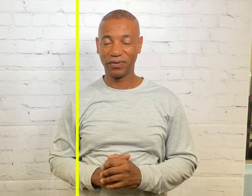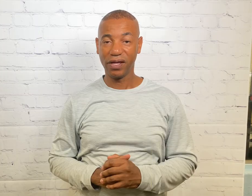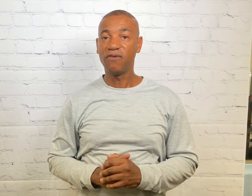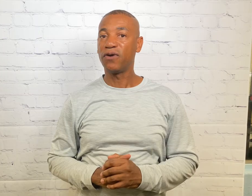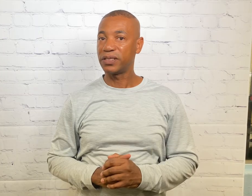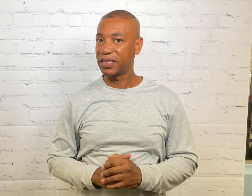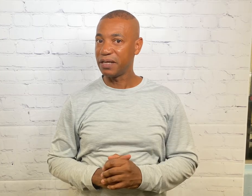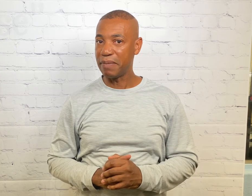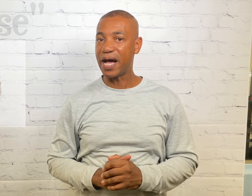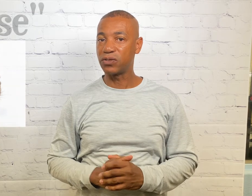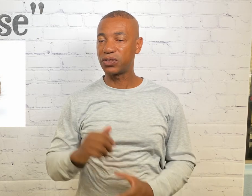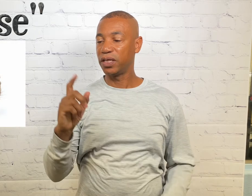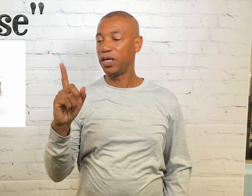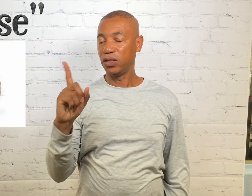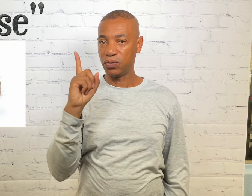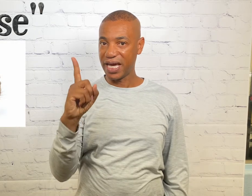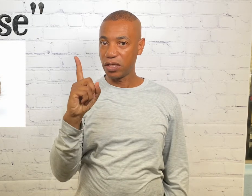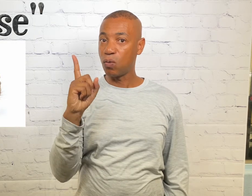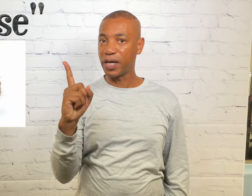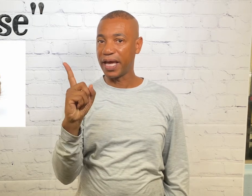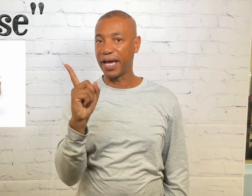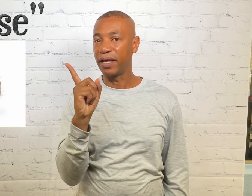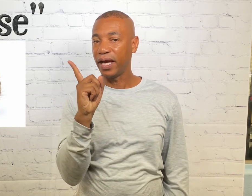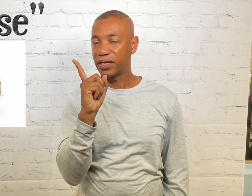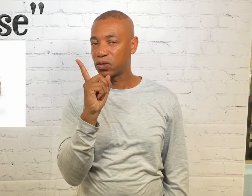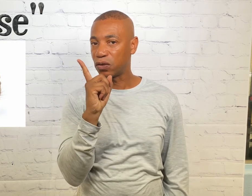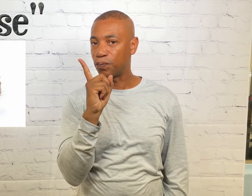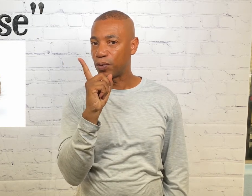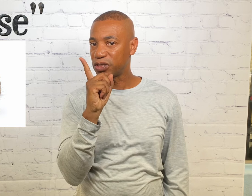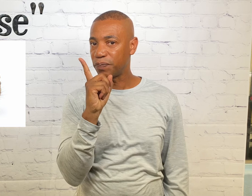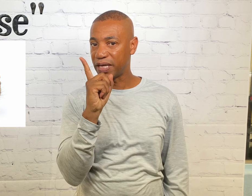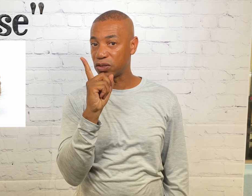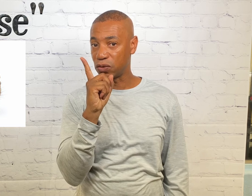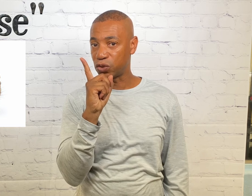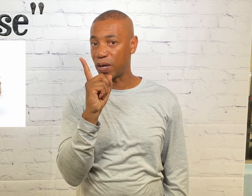For the sign mouse you take your one hand and it's going to brush up against the nose twice.